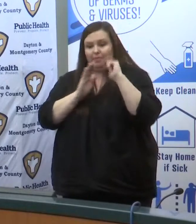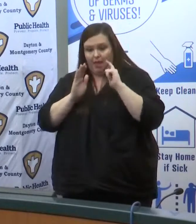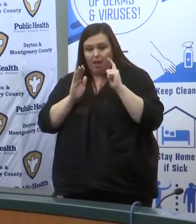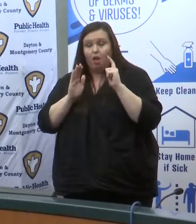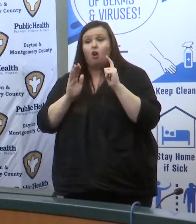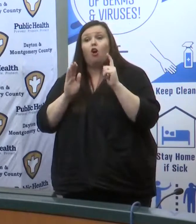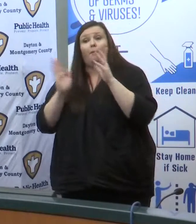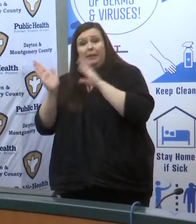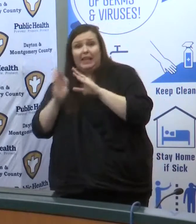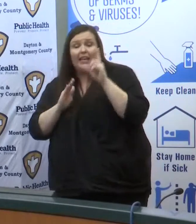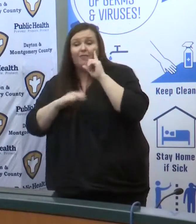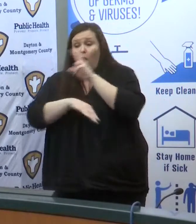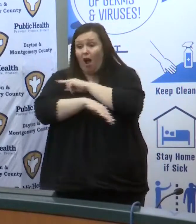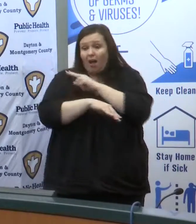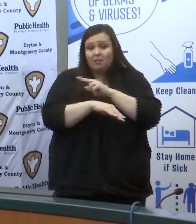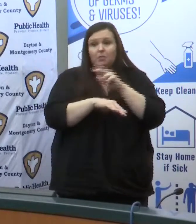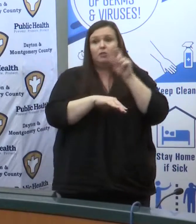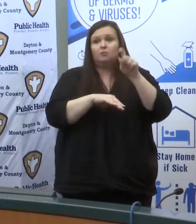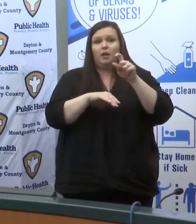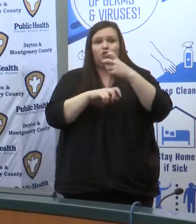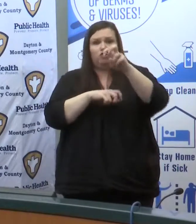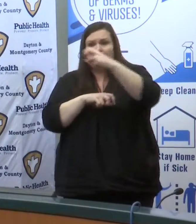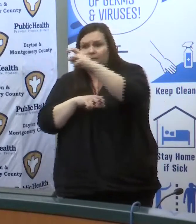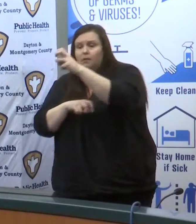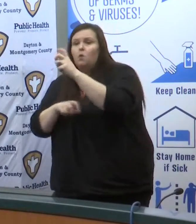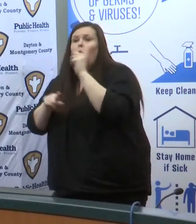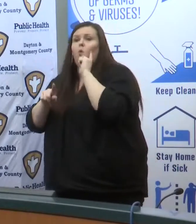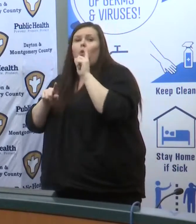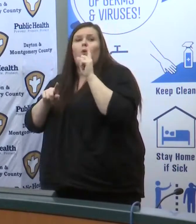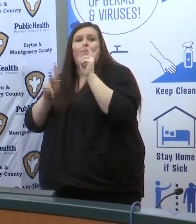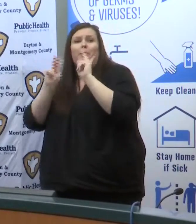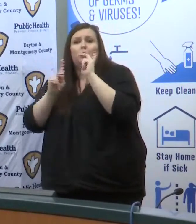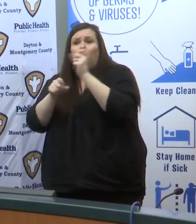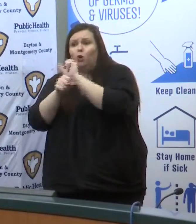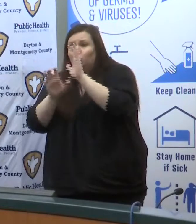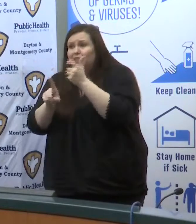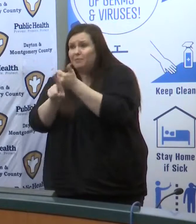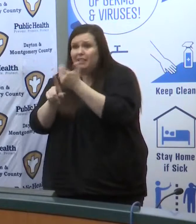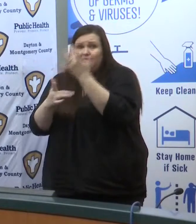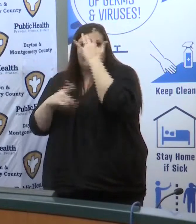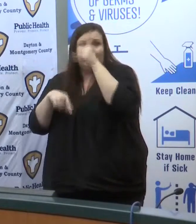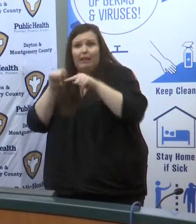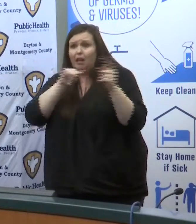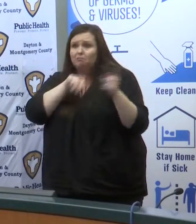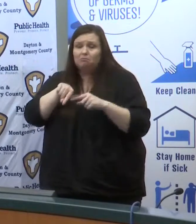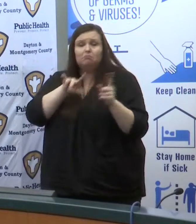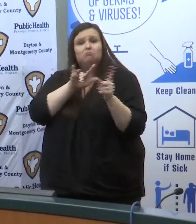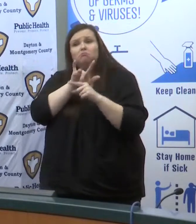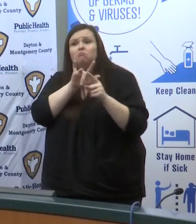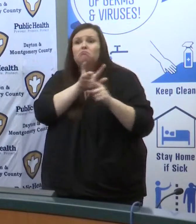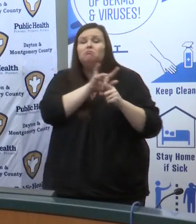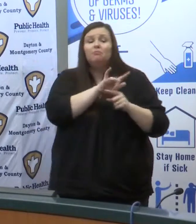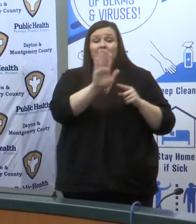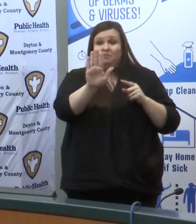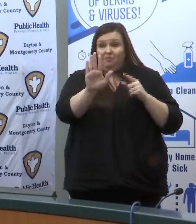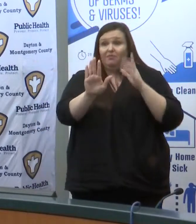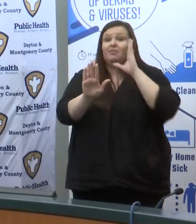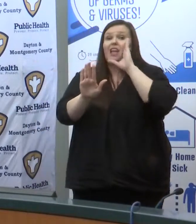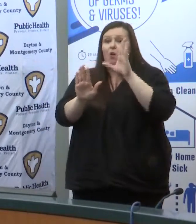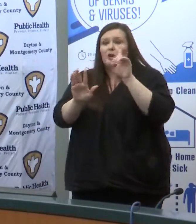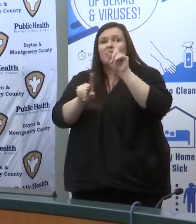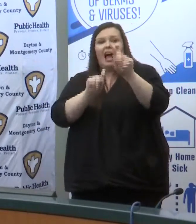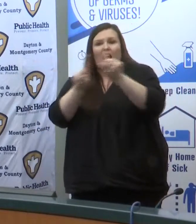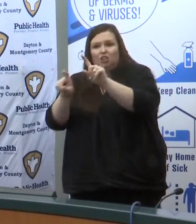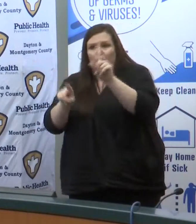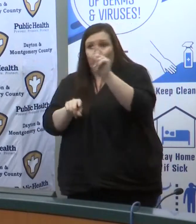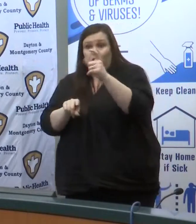transfers and personnel absences due to illness they'll be asking you screening questions the COVID-19 screening